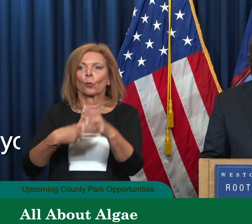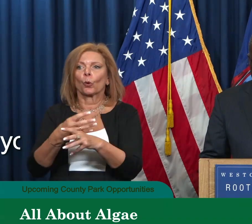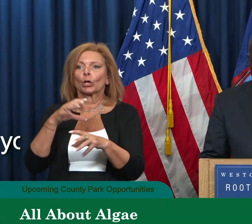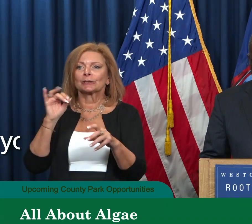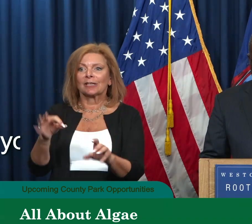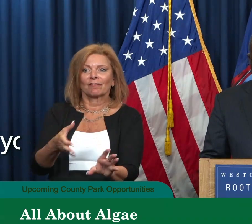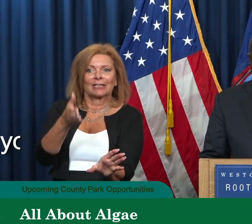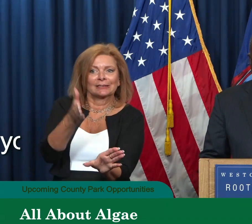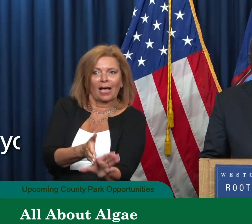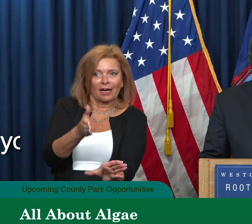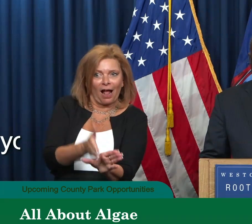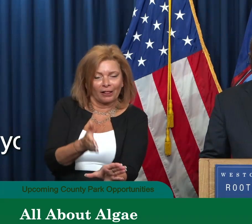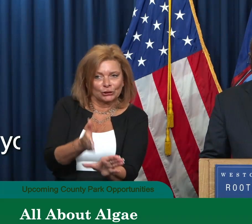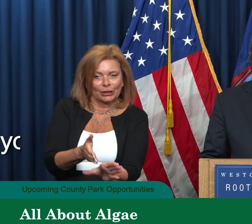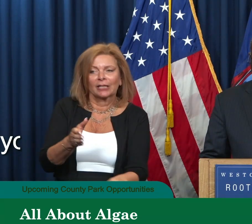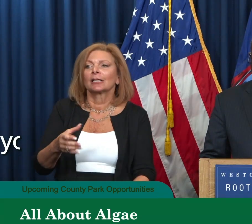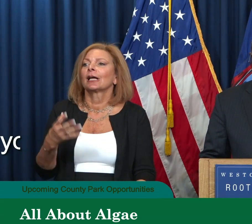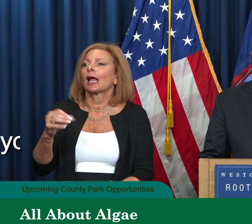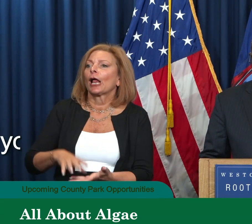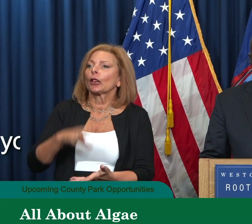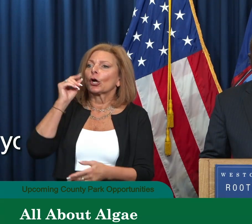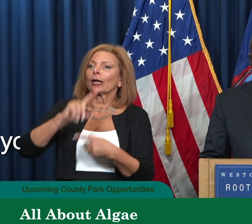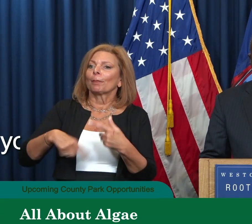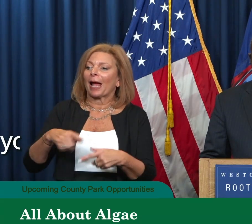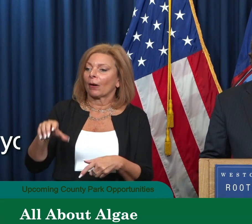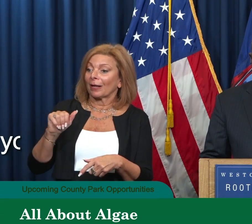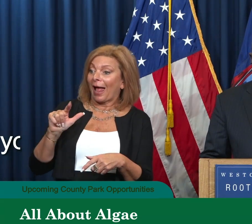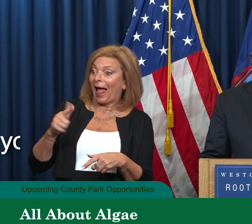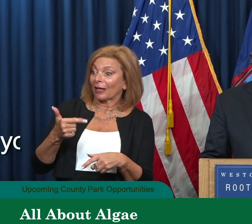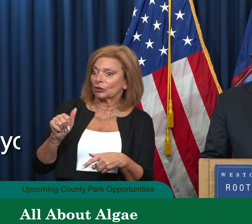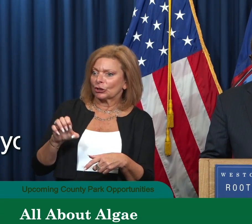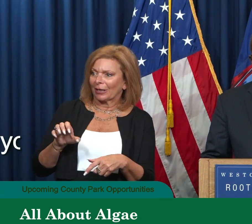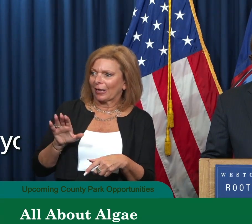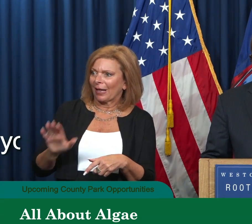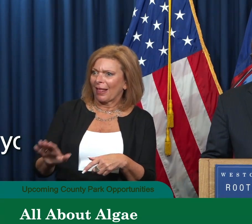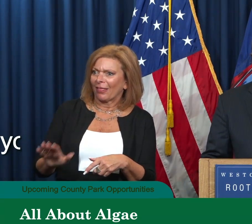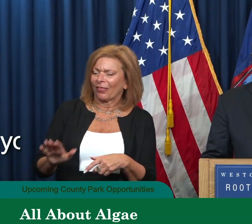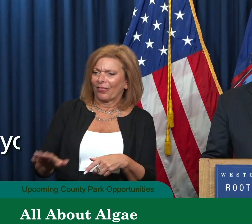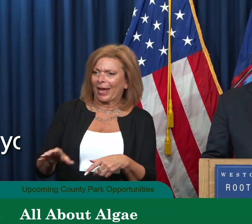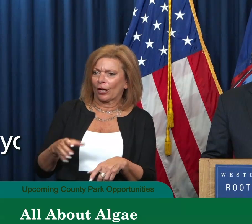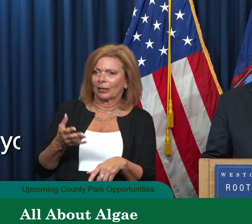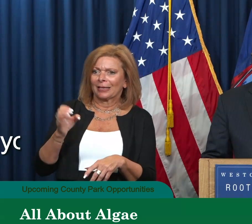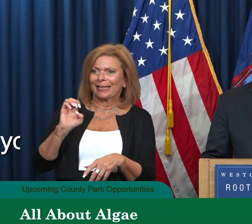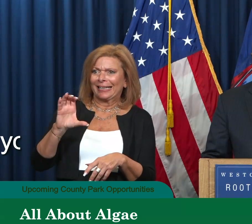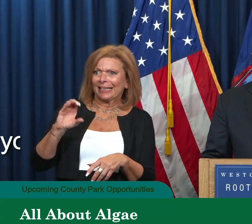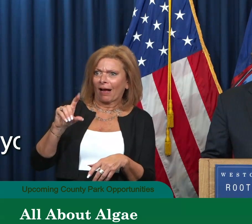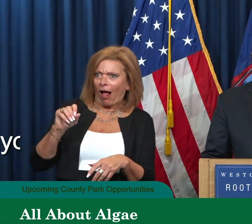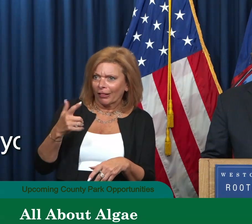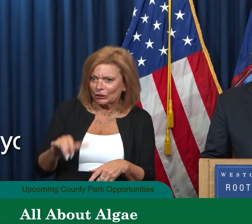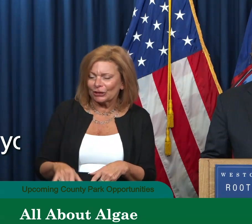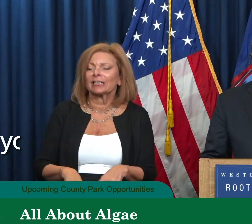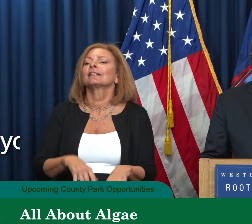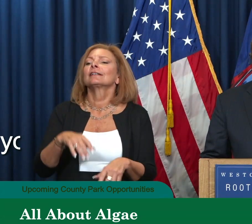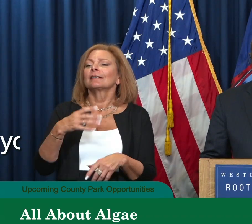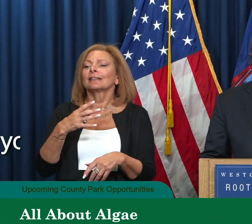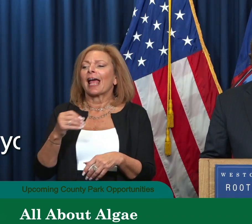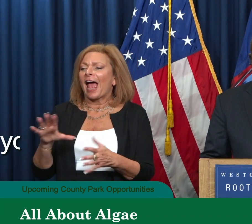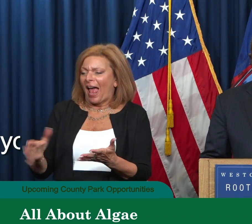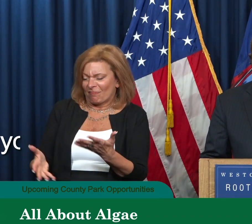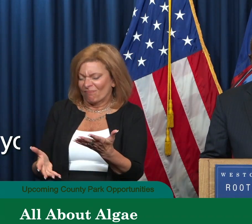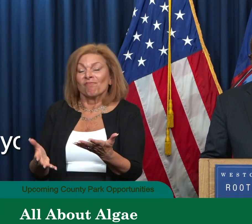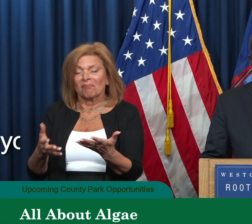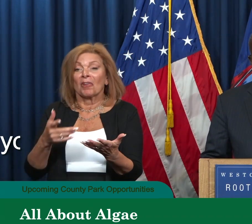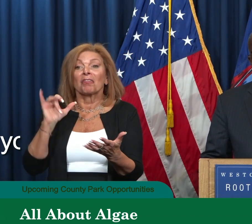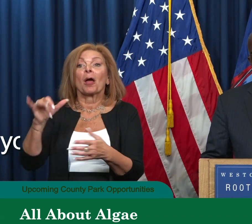psychology and learn all about algae's unique ecology, human uses and more. The program will be a